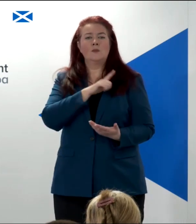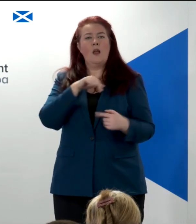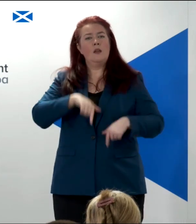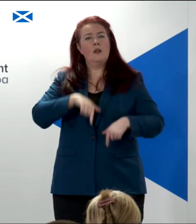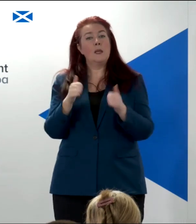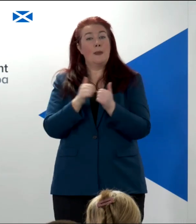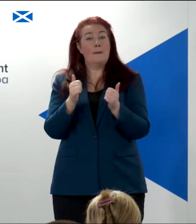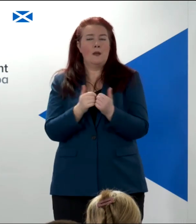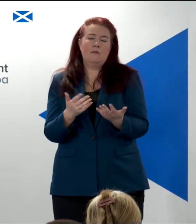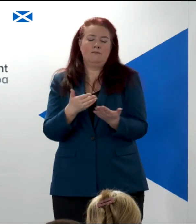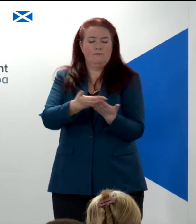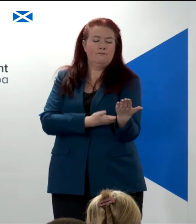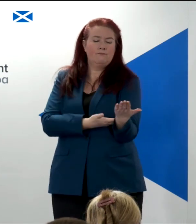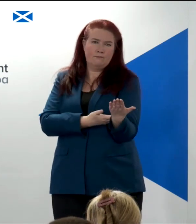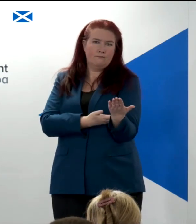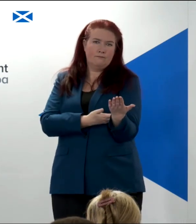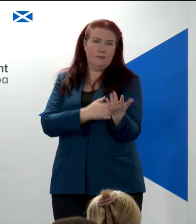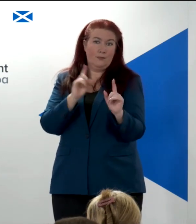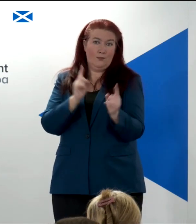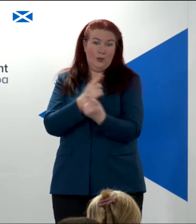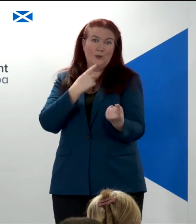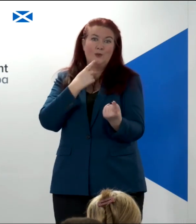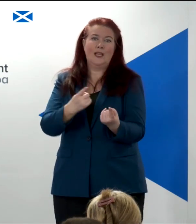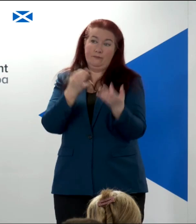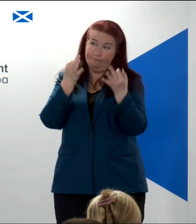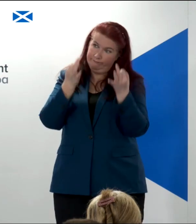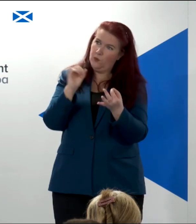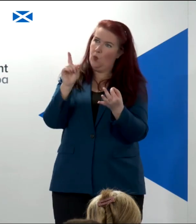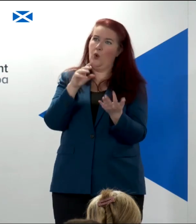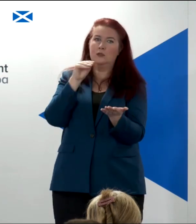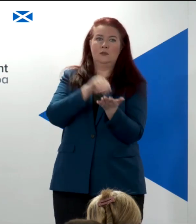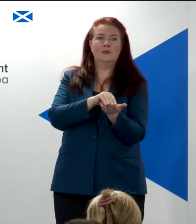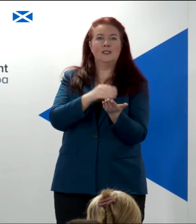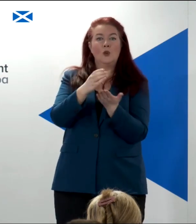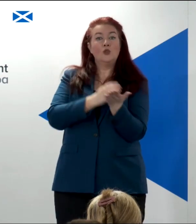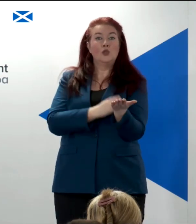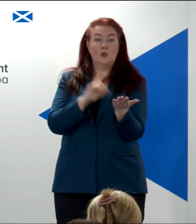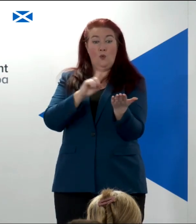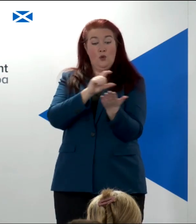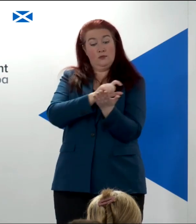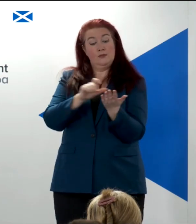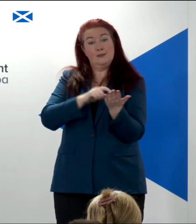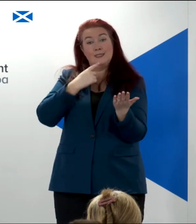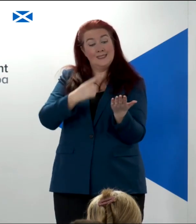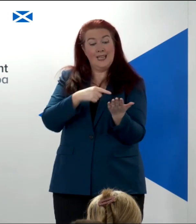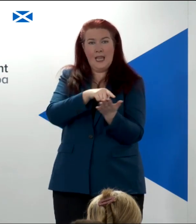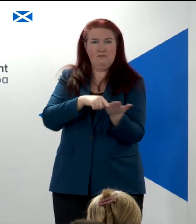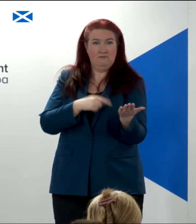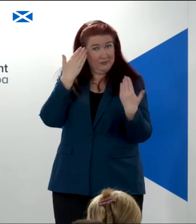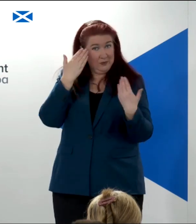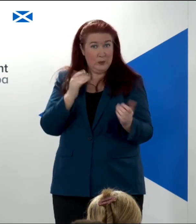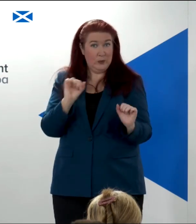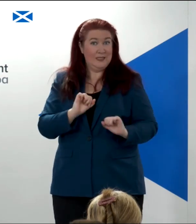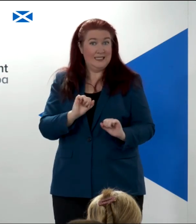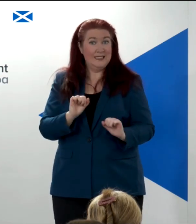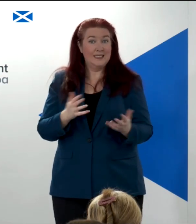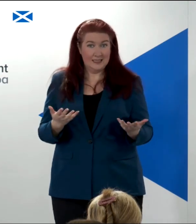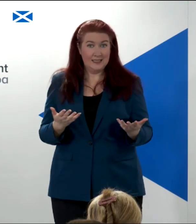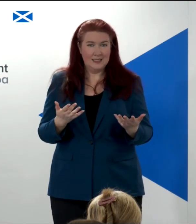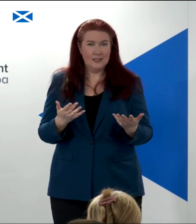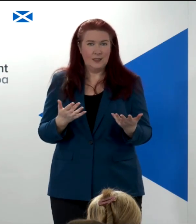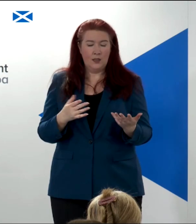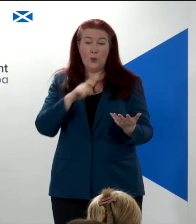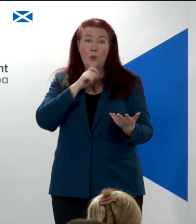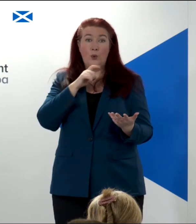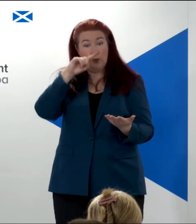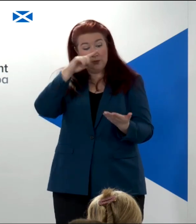cannot definitively say what will be in the permanent written constitution of an independent Scotland. That's a decision that can only